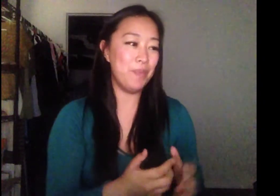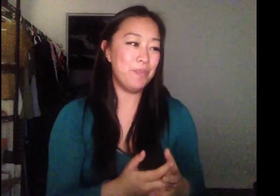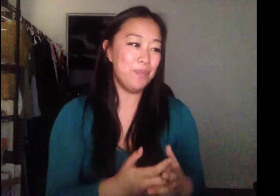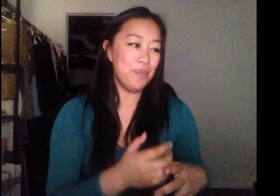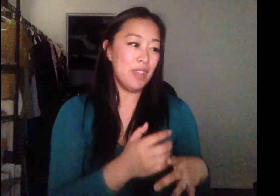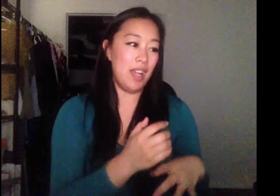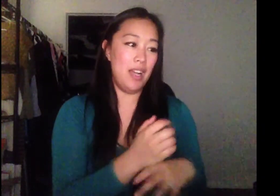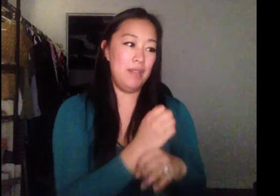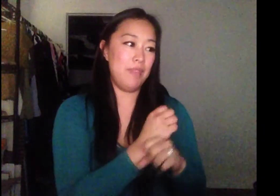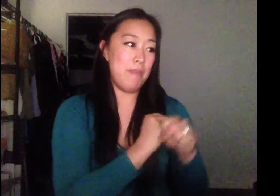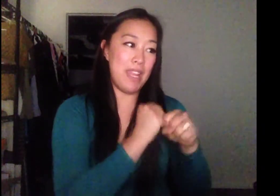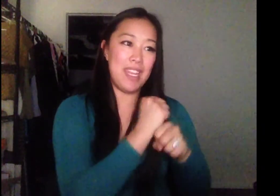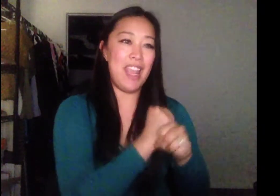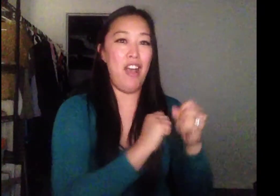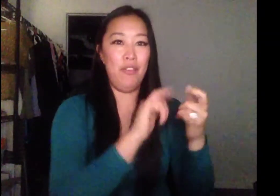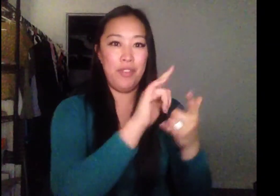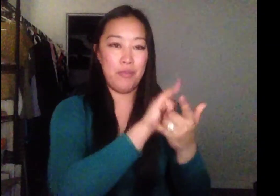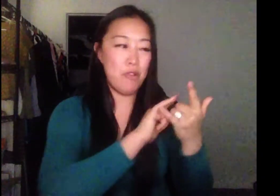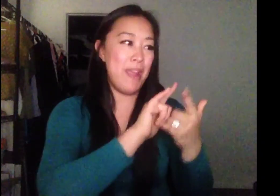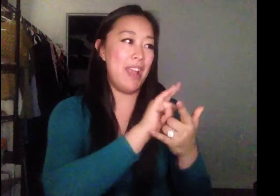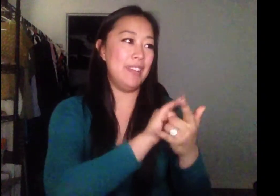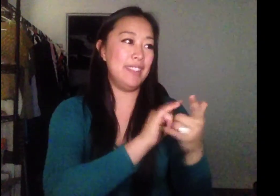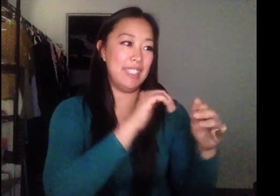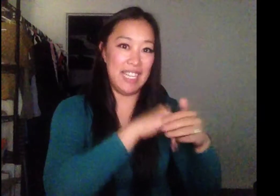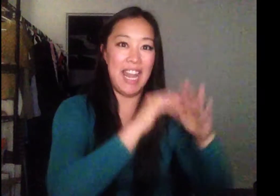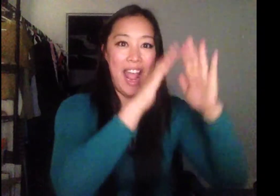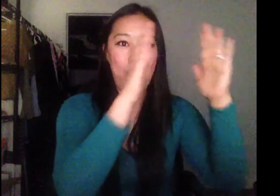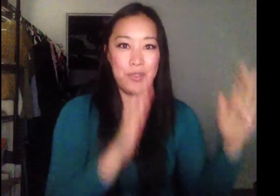the making out the romance, it's in a house.